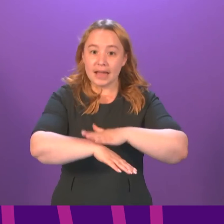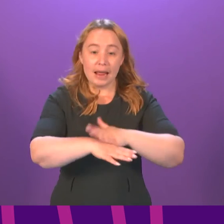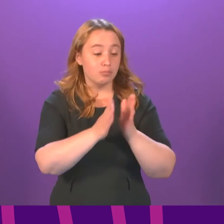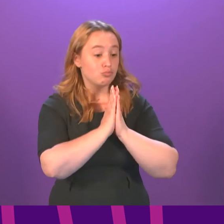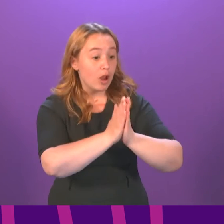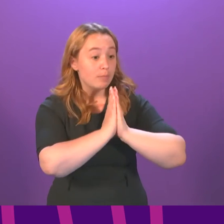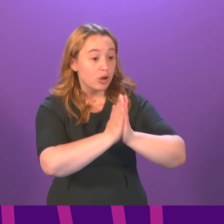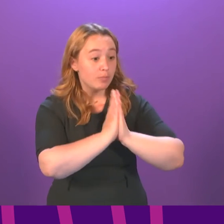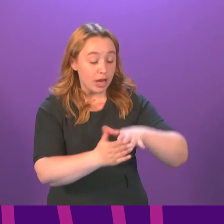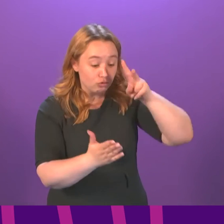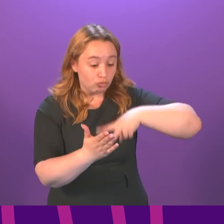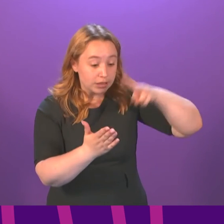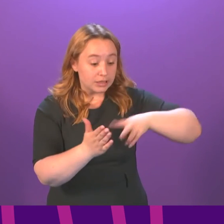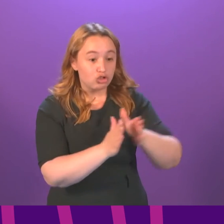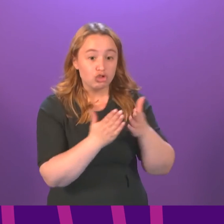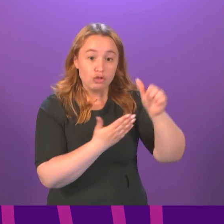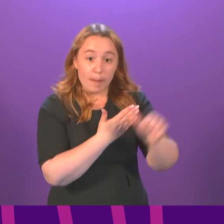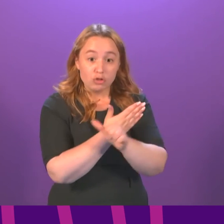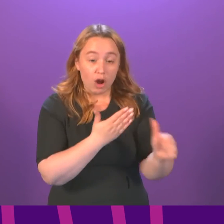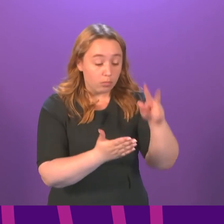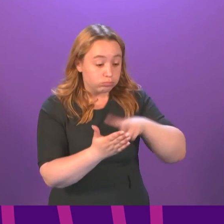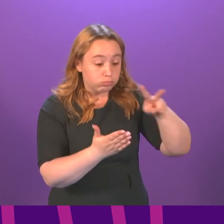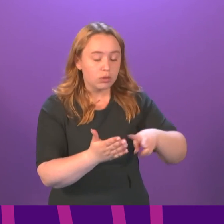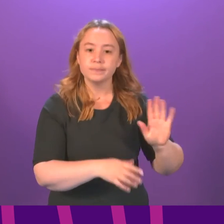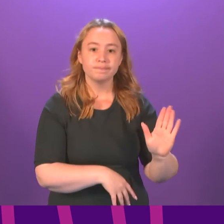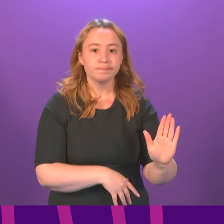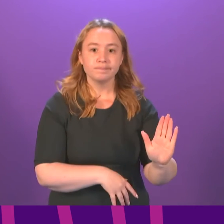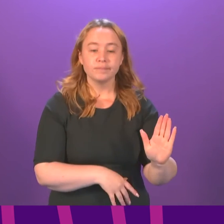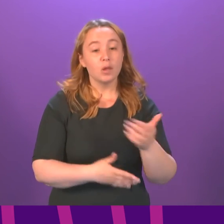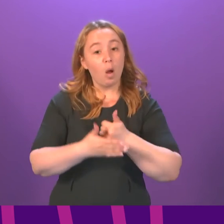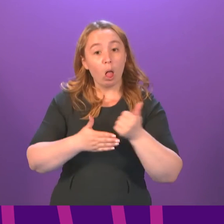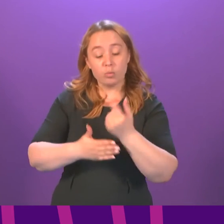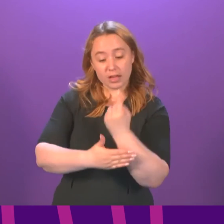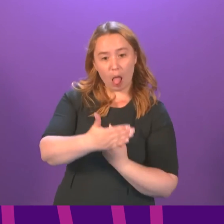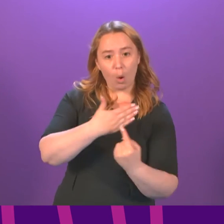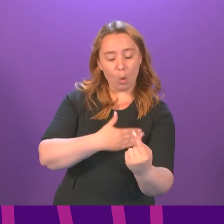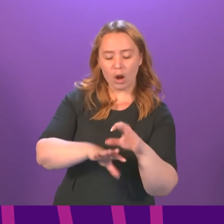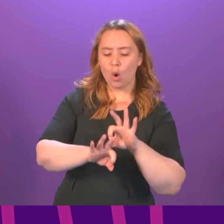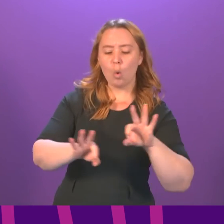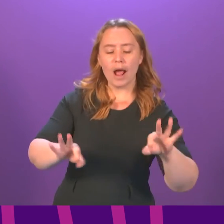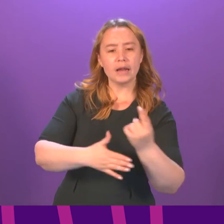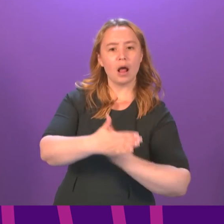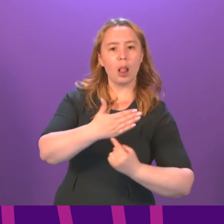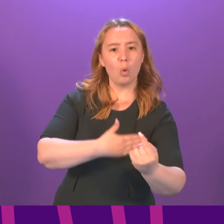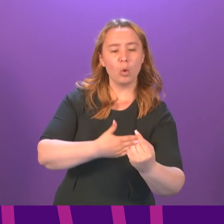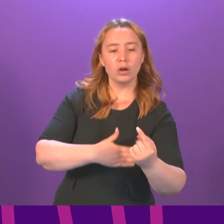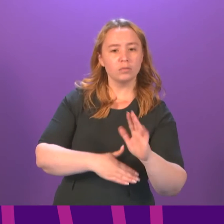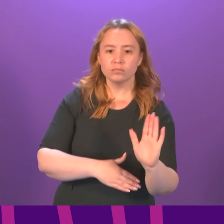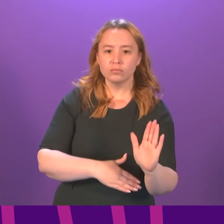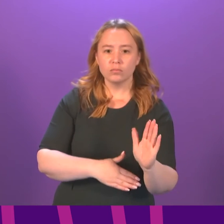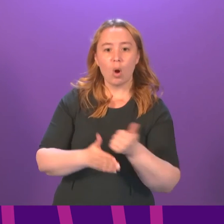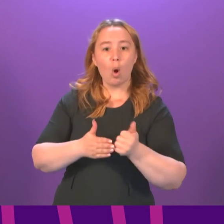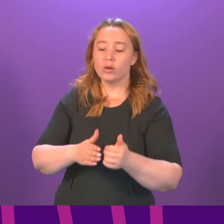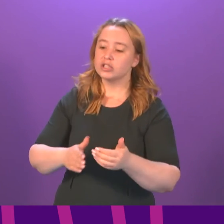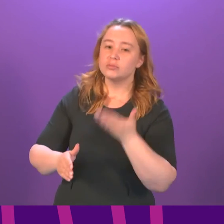praying or reading the scriptures. He didn't spend all his time alone in quiet and solitude or performing miracles or preaching.